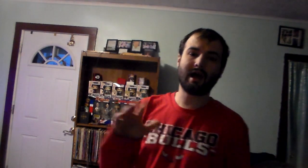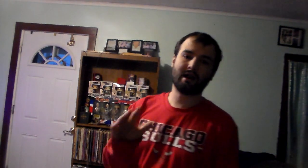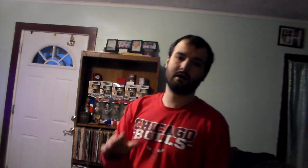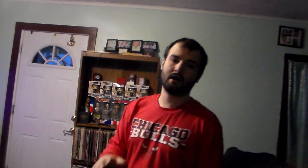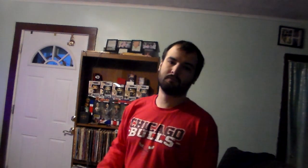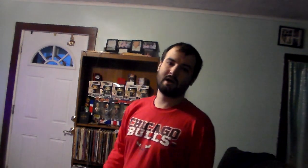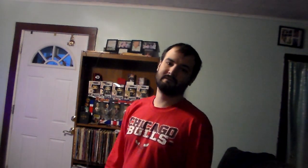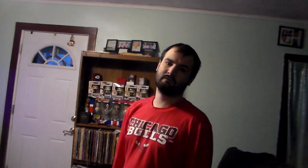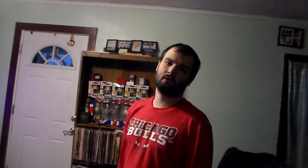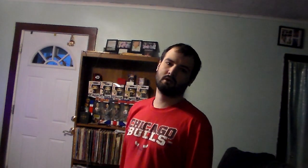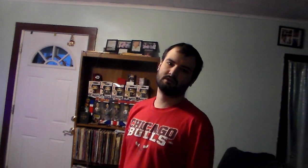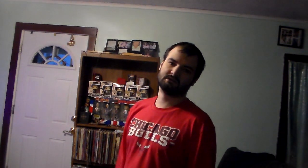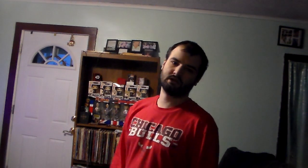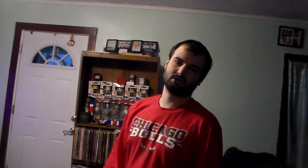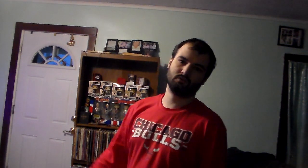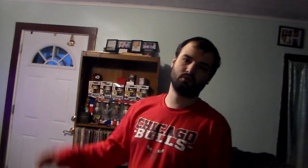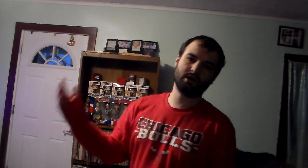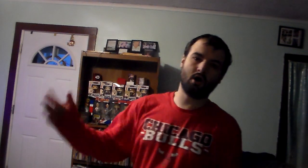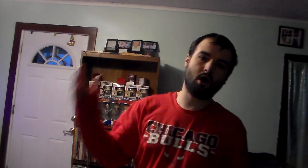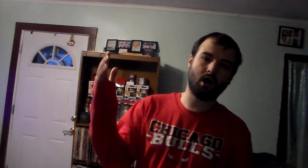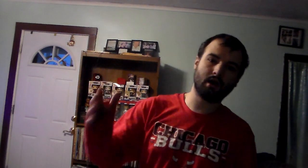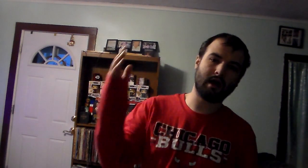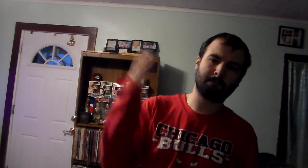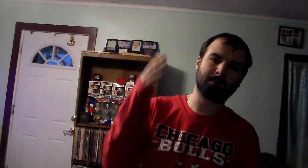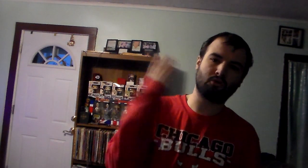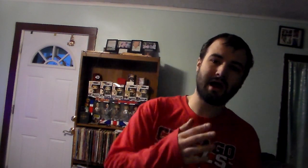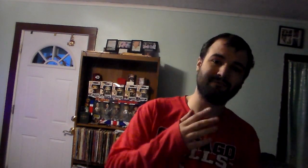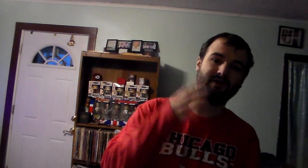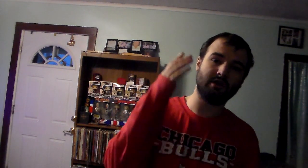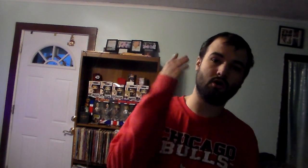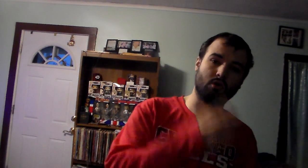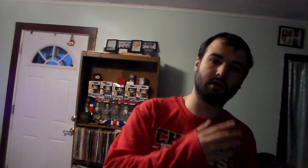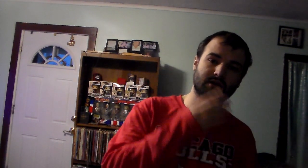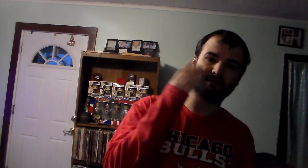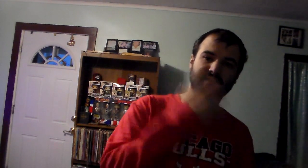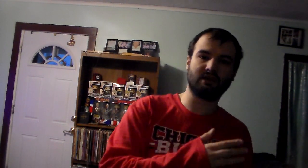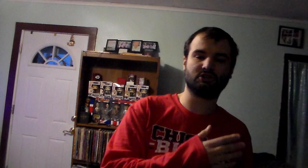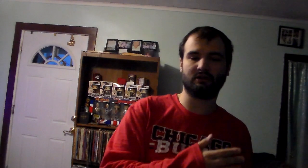not a non-profit organization we are a profit organization